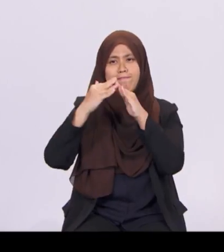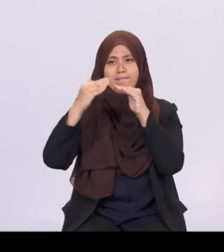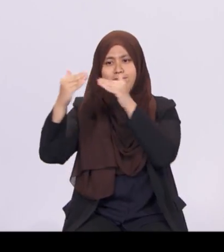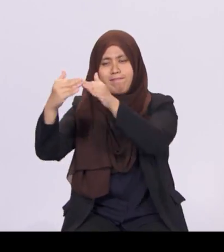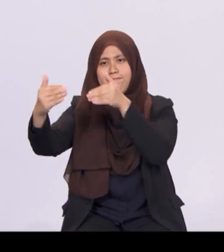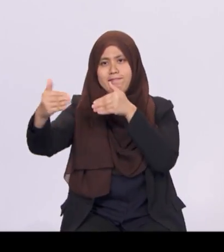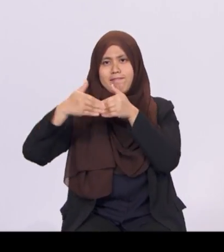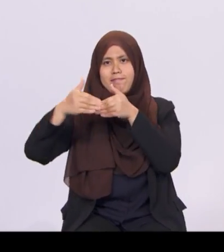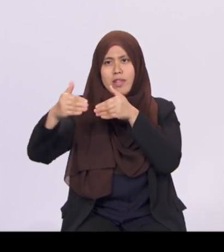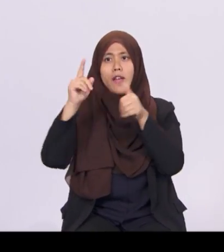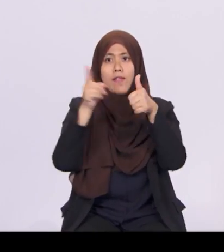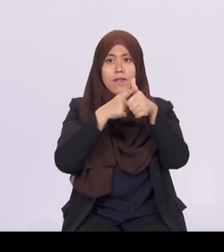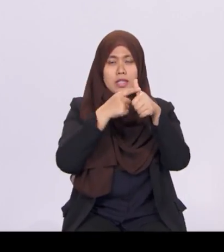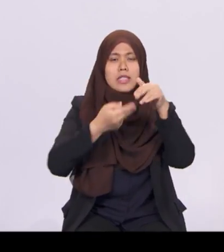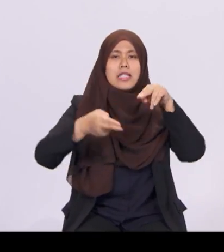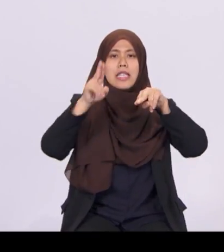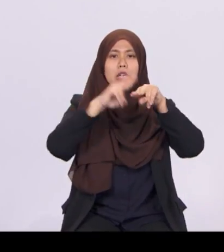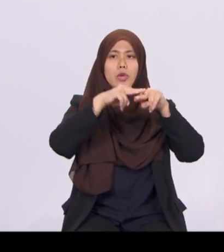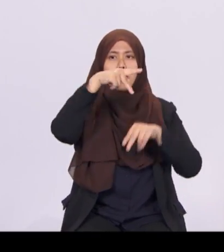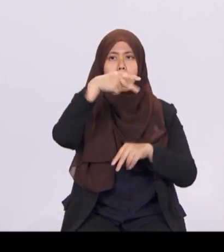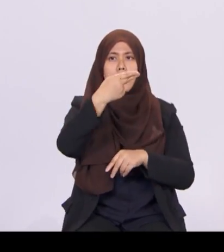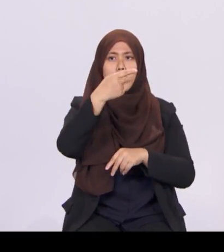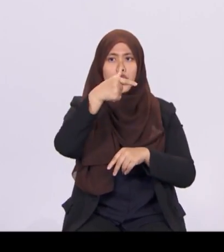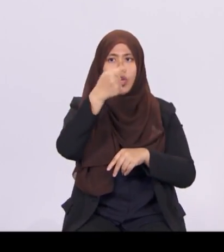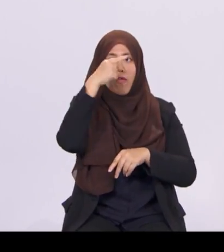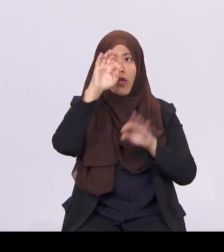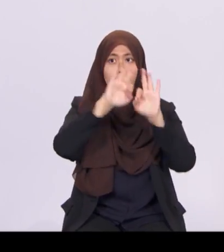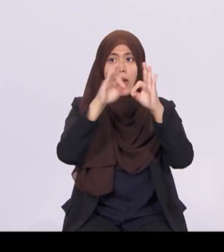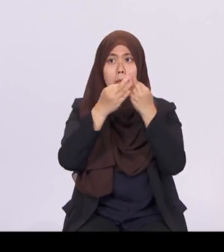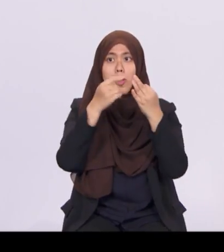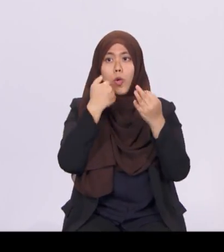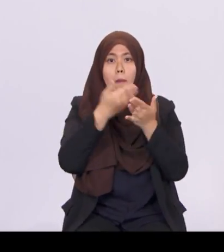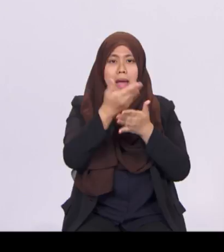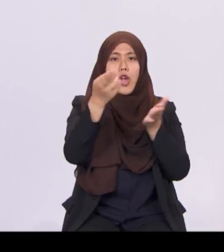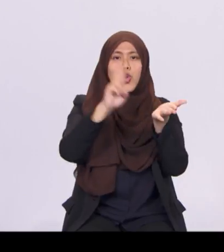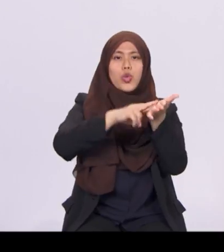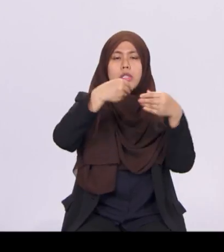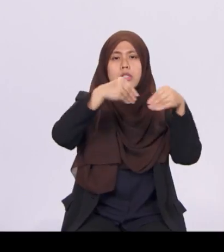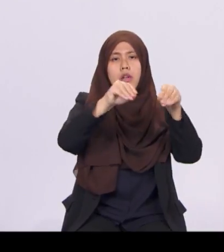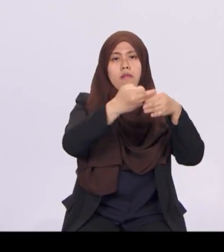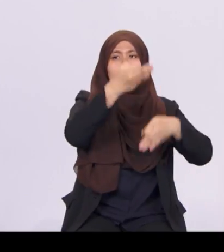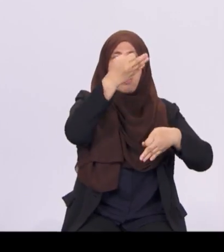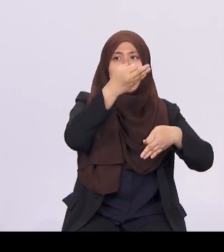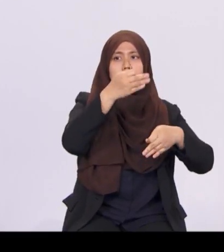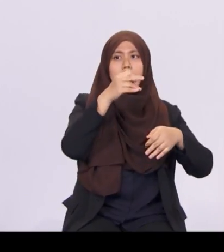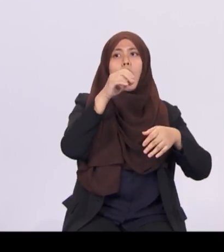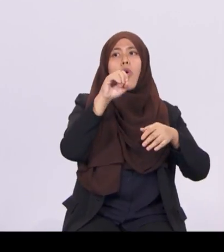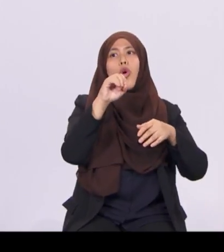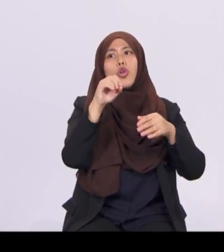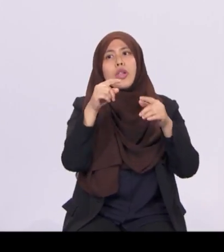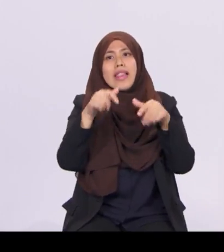for families buying a resale flat to live with their parents or children to $30,000.